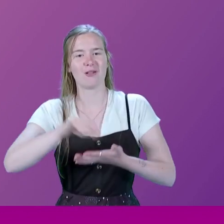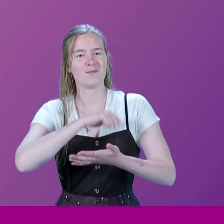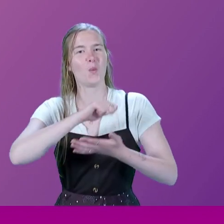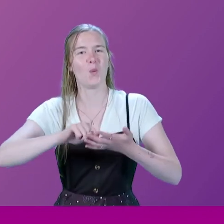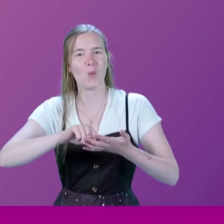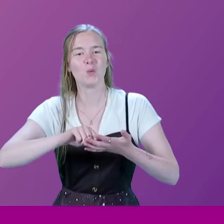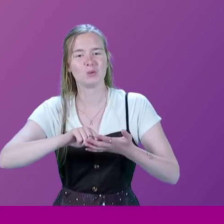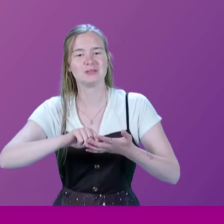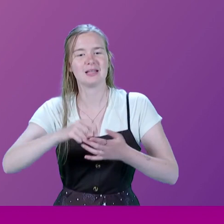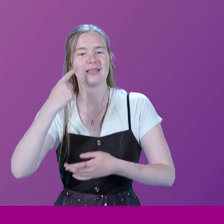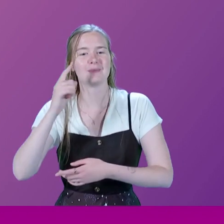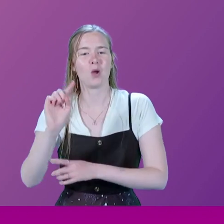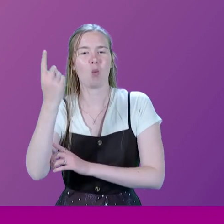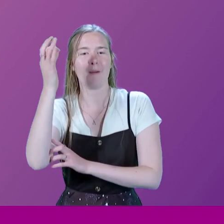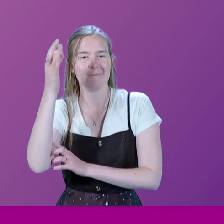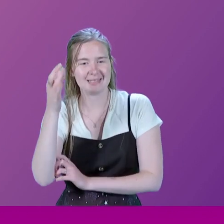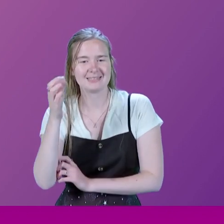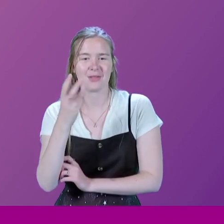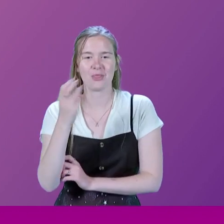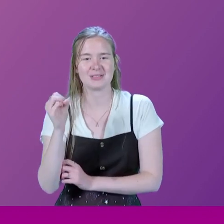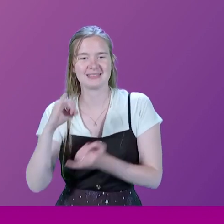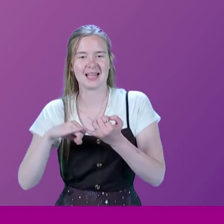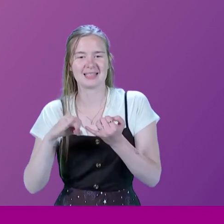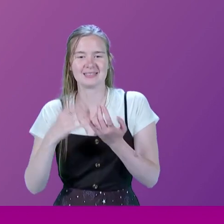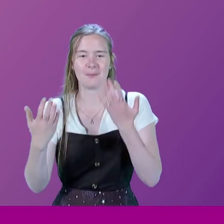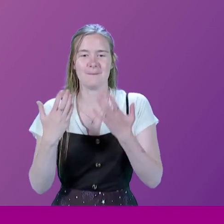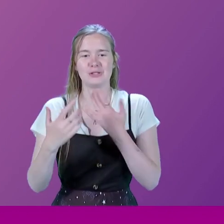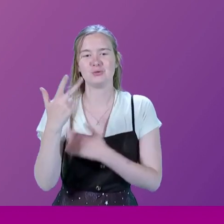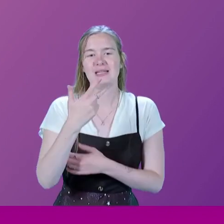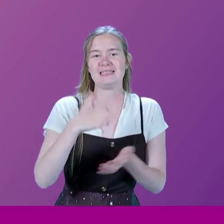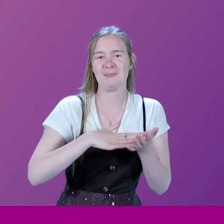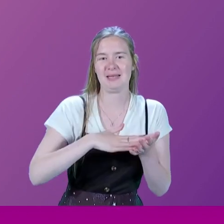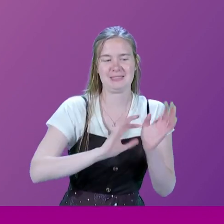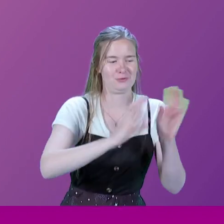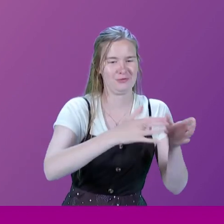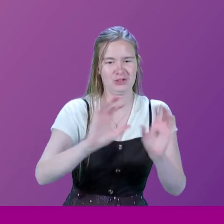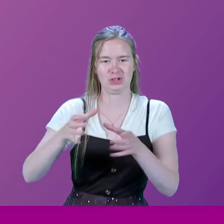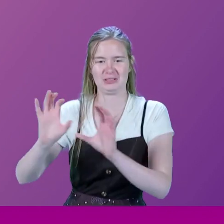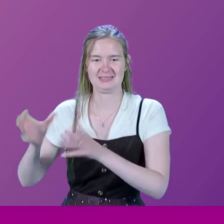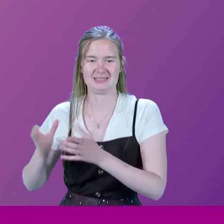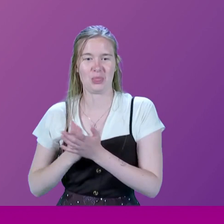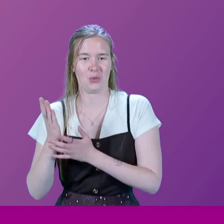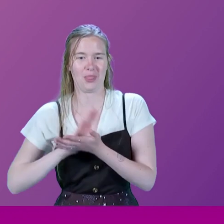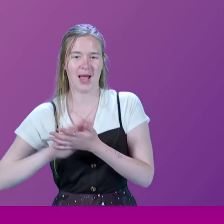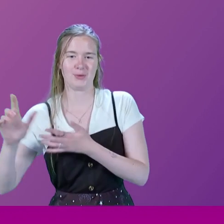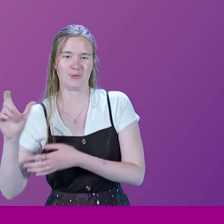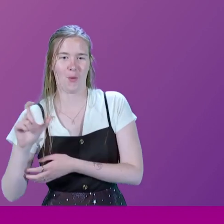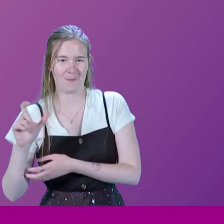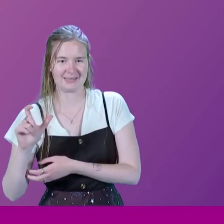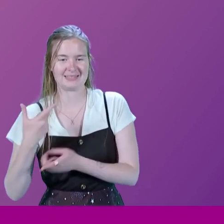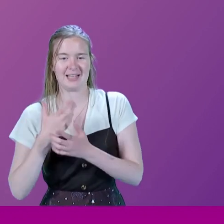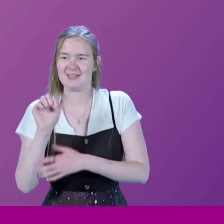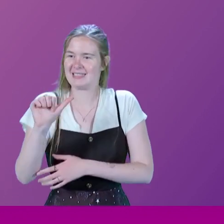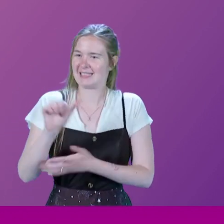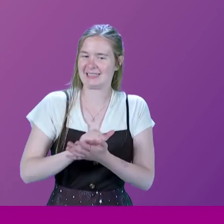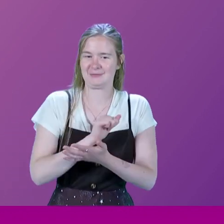about a minute, 30 seconds, as opposed to perhaps 18 minutes per division in the House of Commons. And if you have six